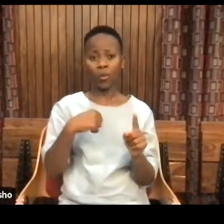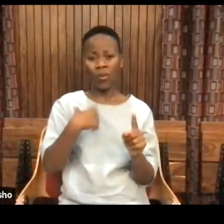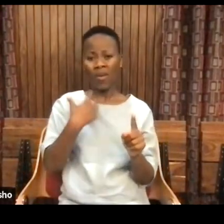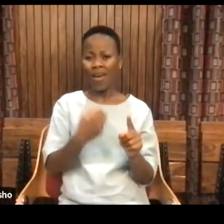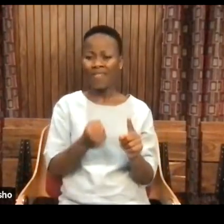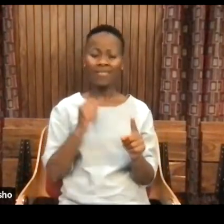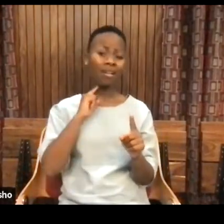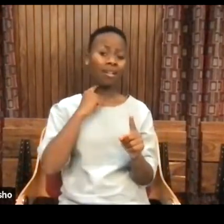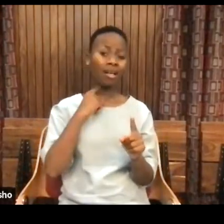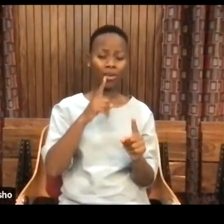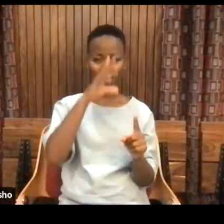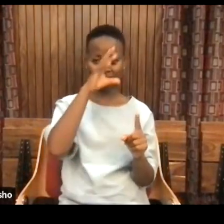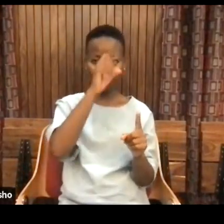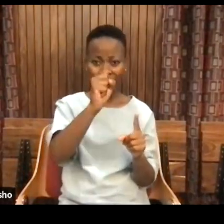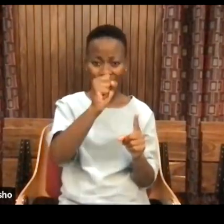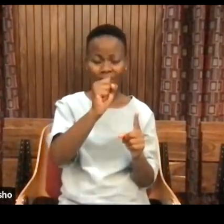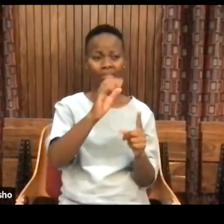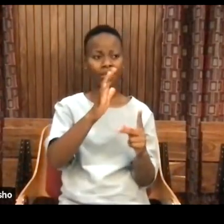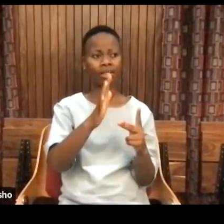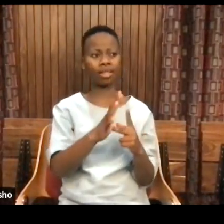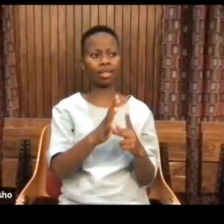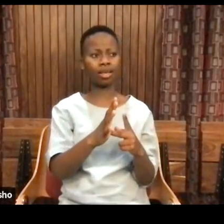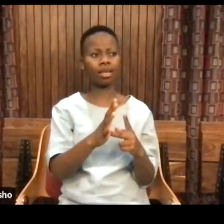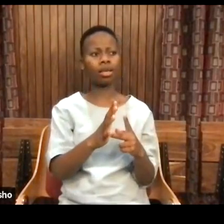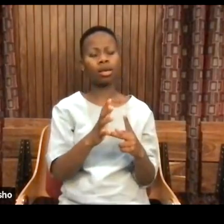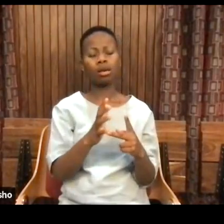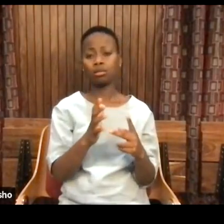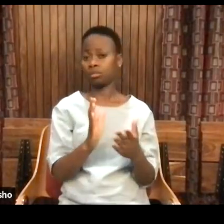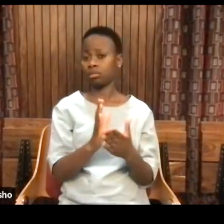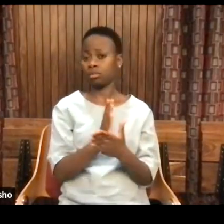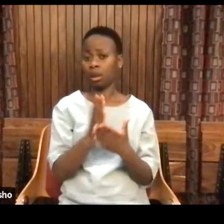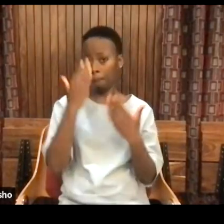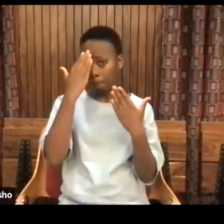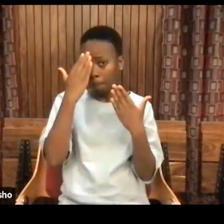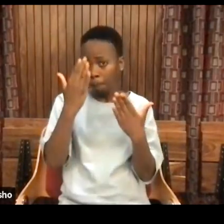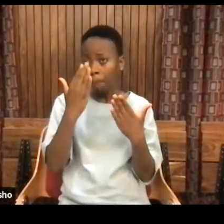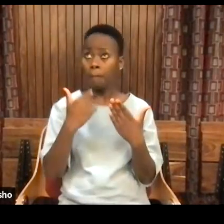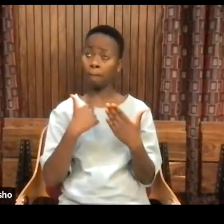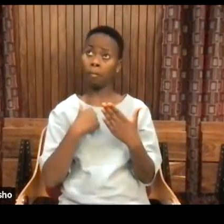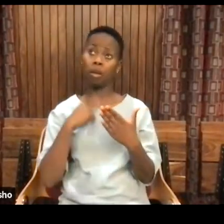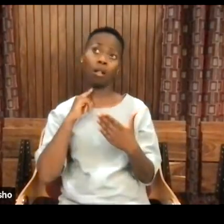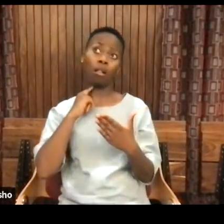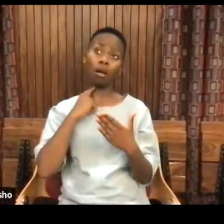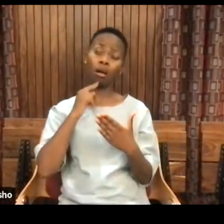faith, which is a lie to the self. Many of us, when we lie to others, don't realize we're lying to ourselves.